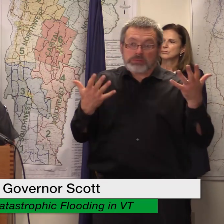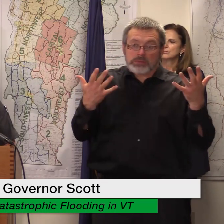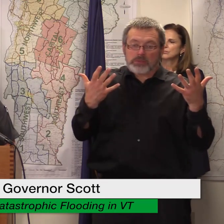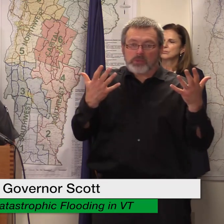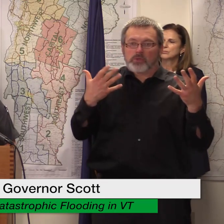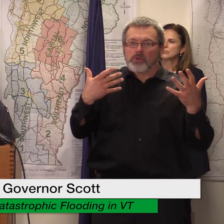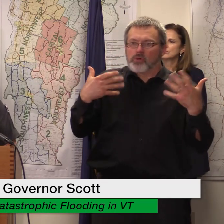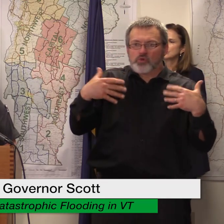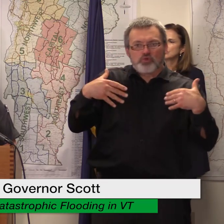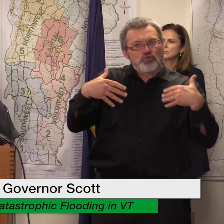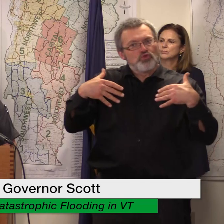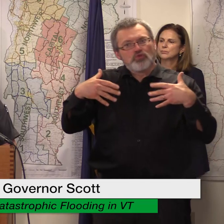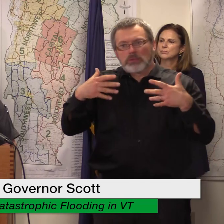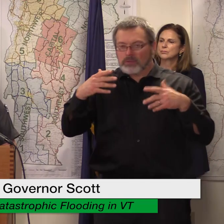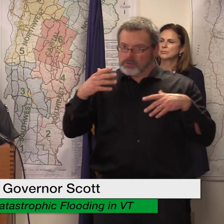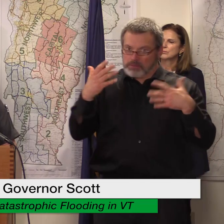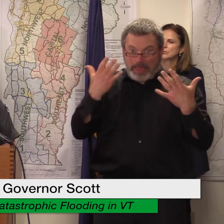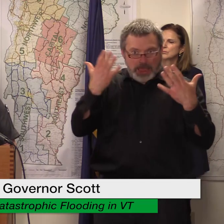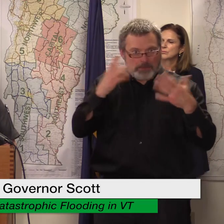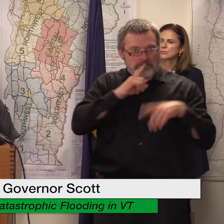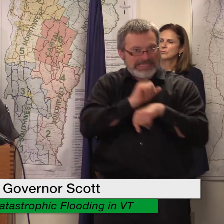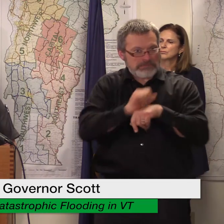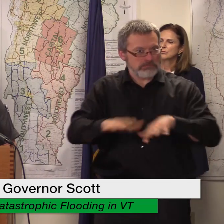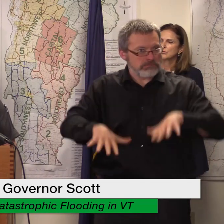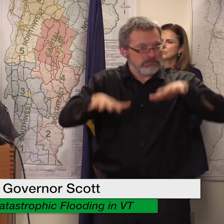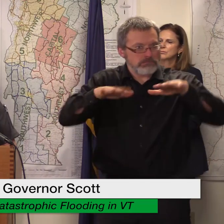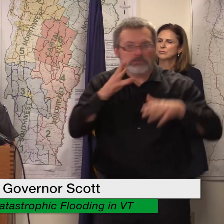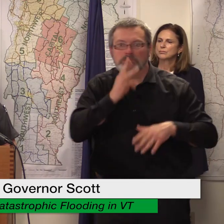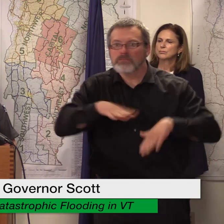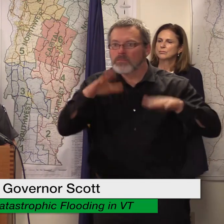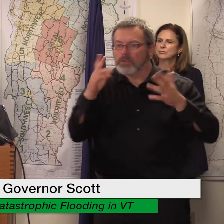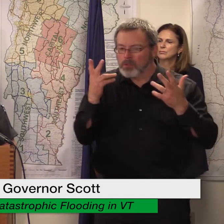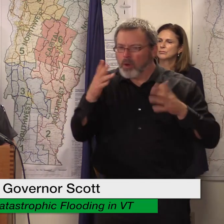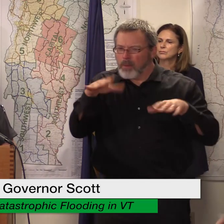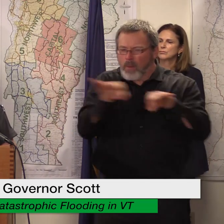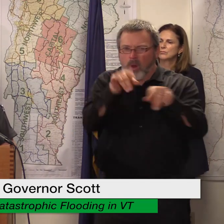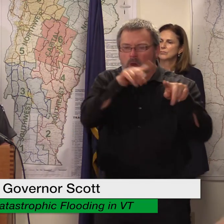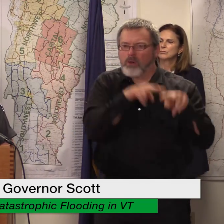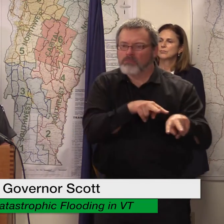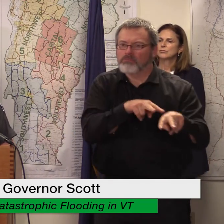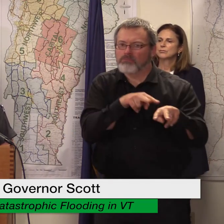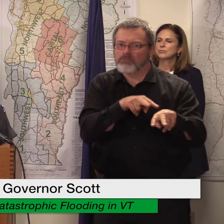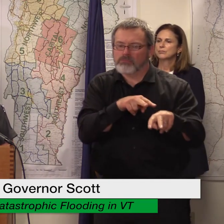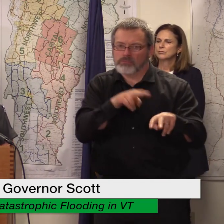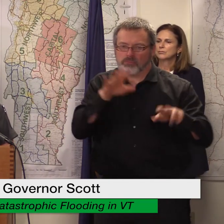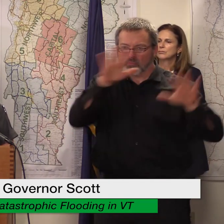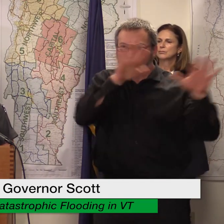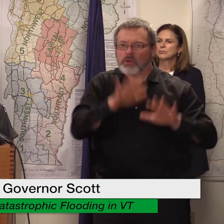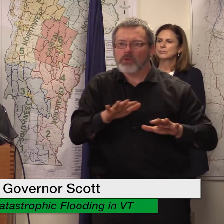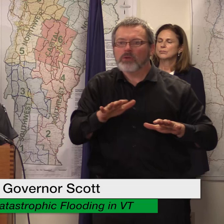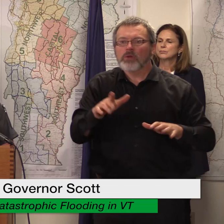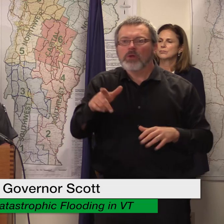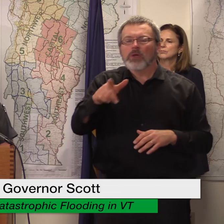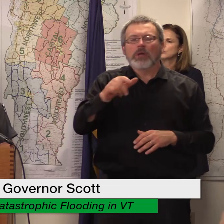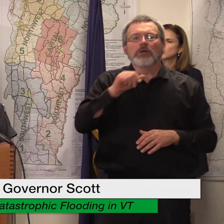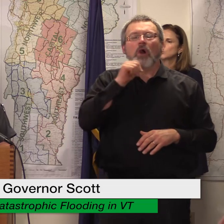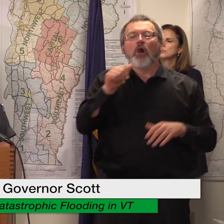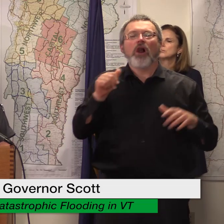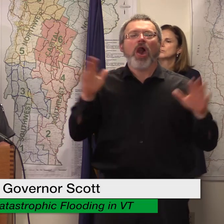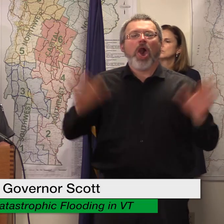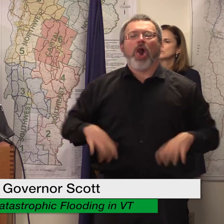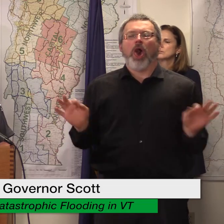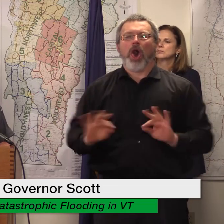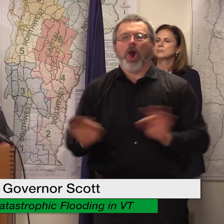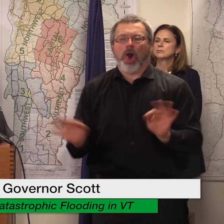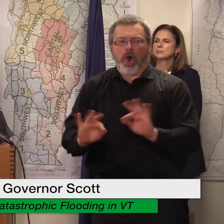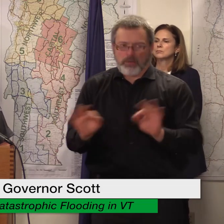flash flooding please keep an eye out for changing weather conditions and do not take chances getting